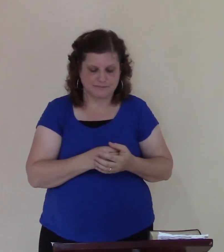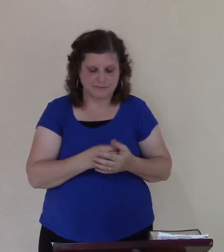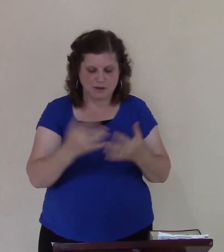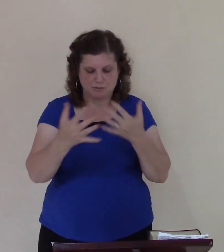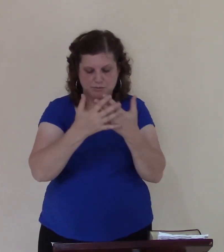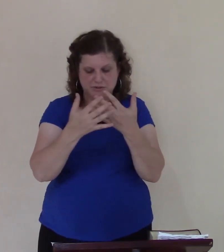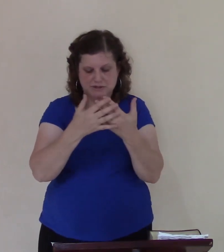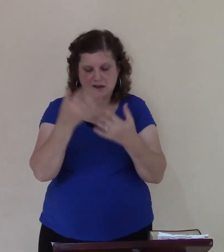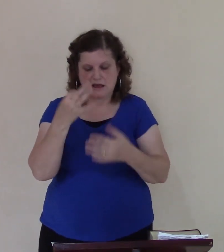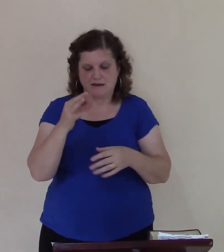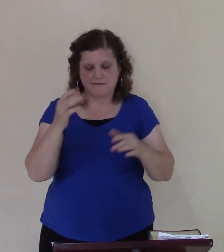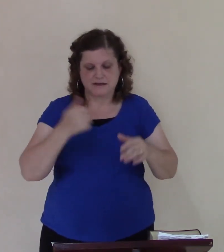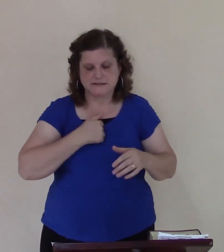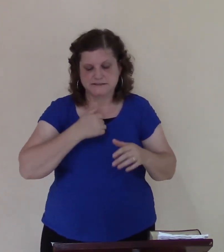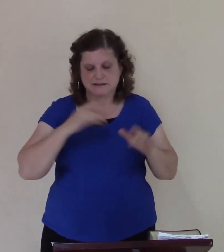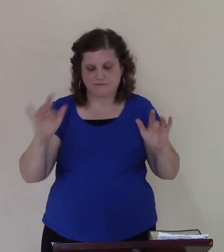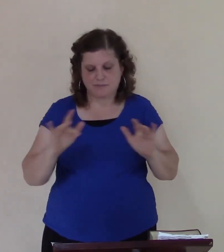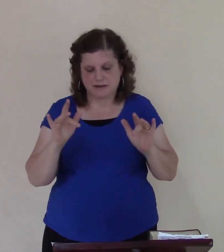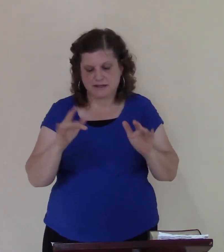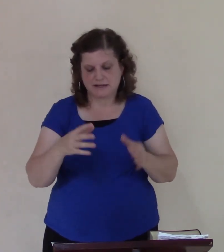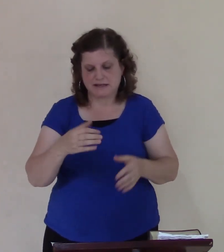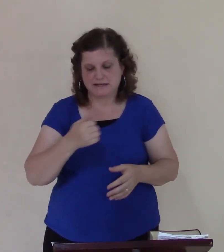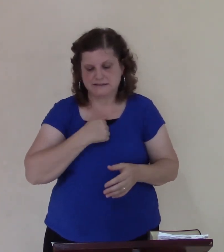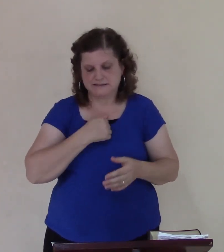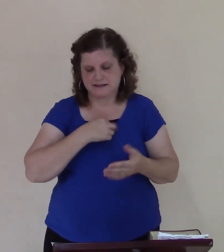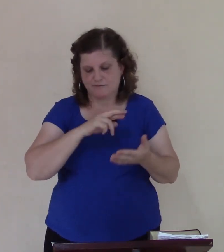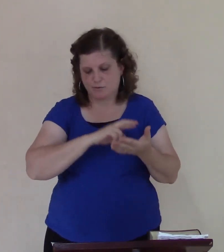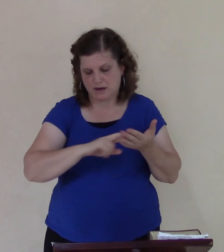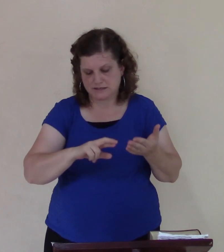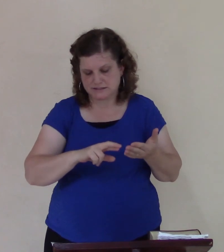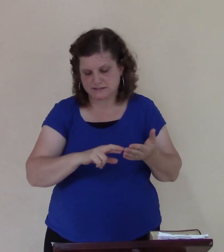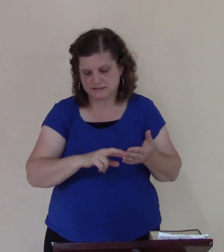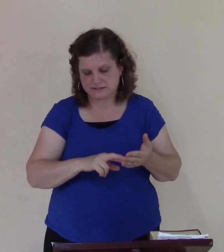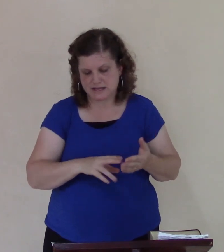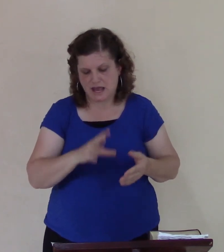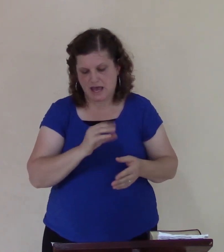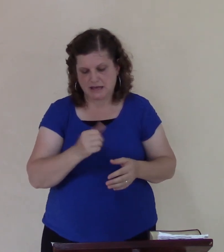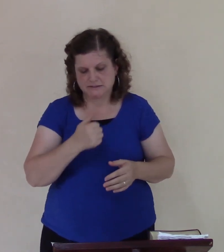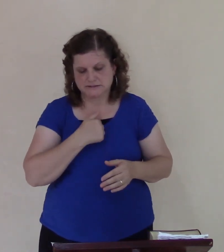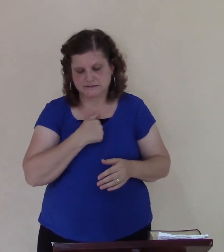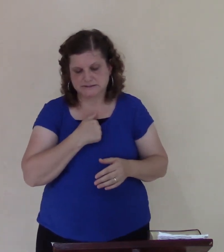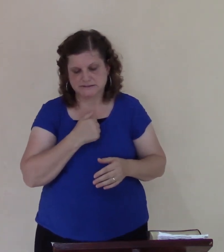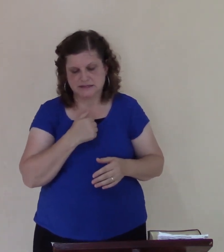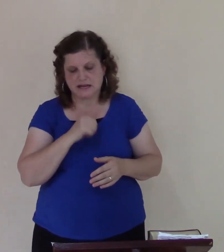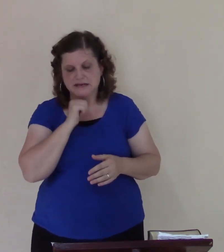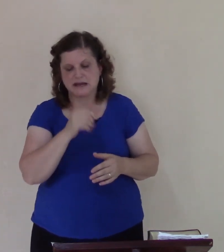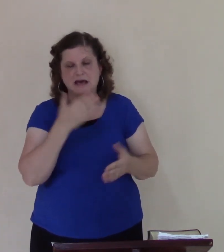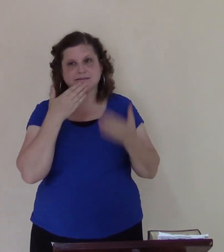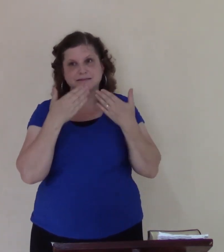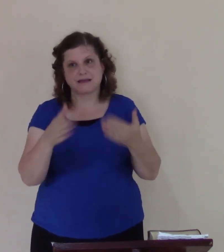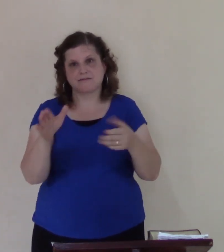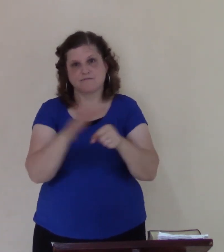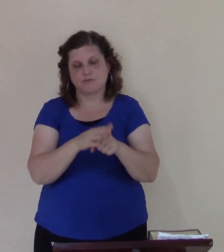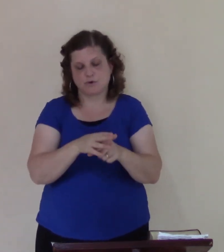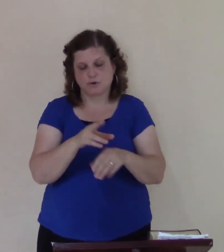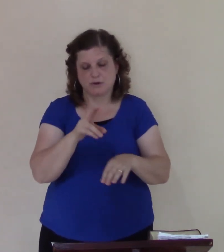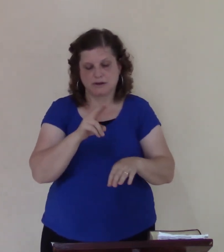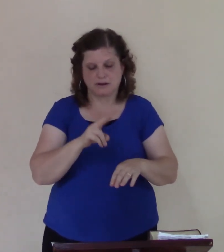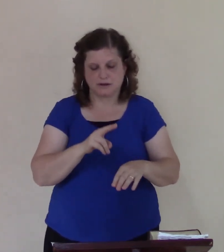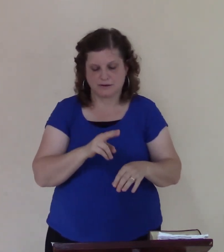selfishness of thankfulness these things will separate us from the goodness of God and these things will separate us from us as well